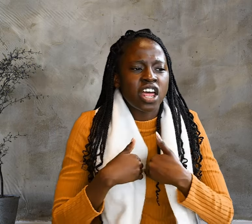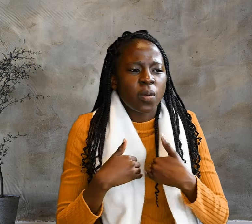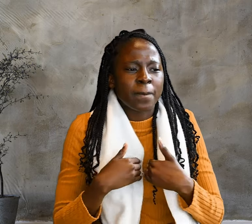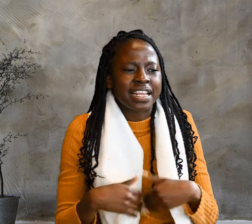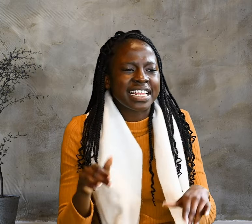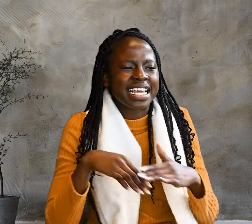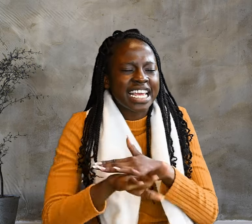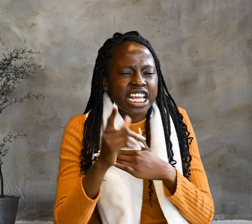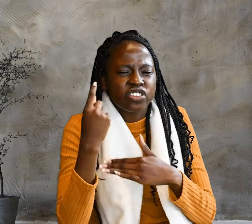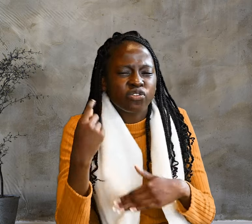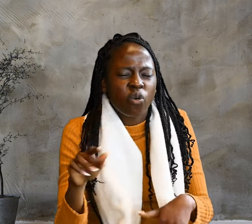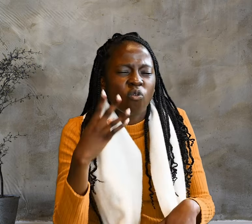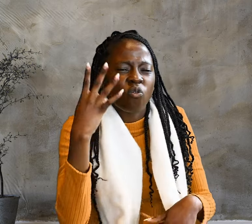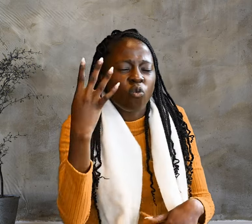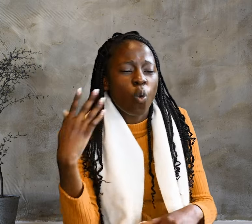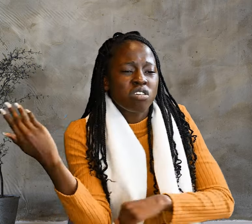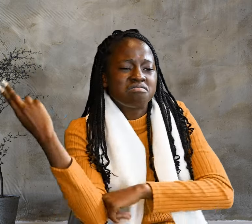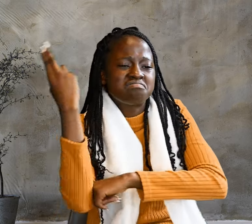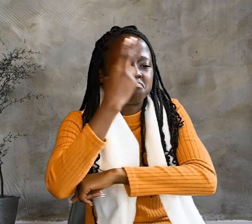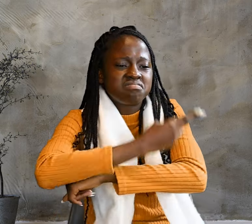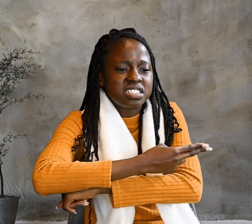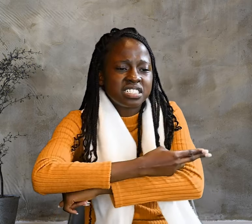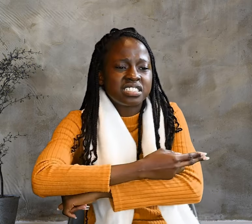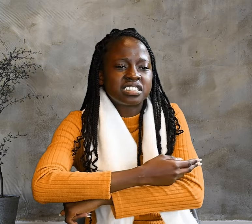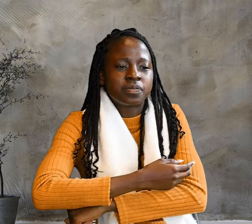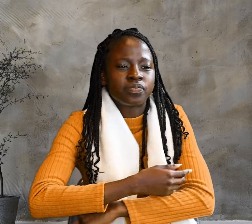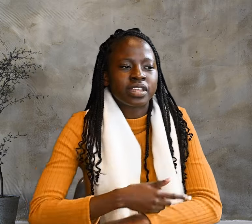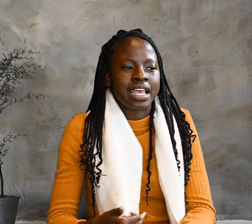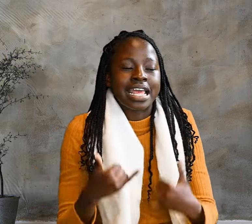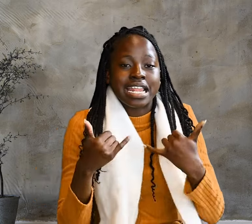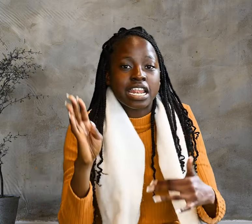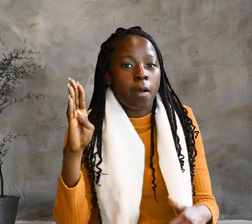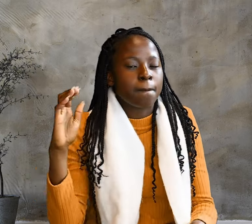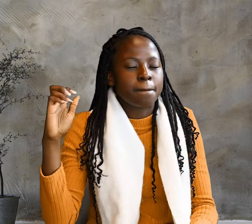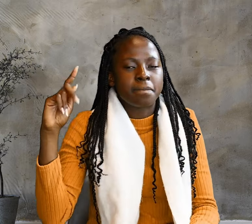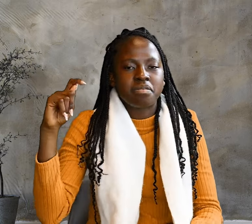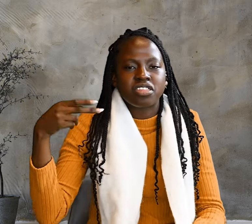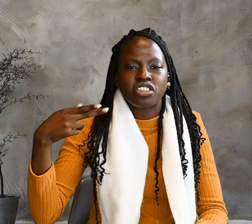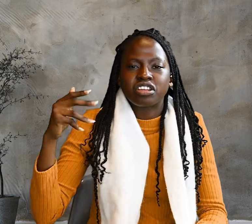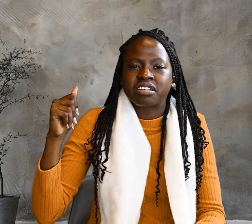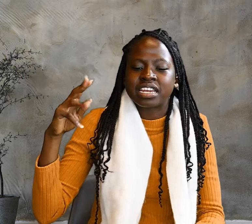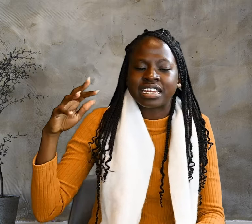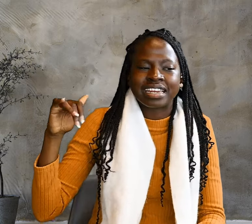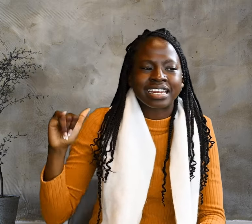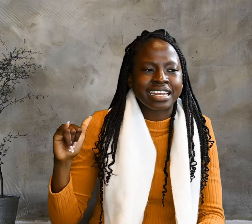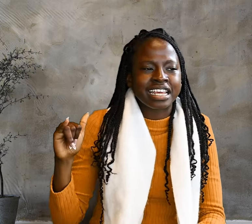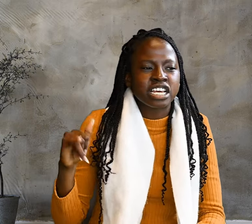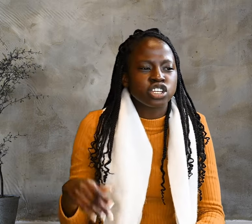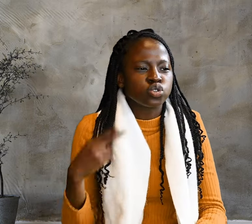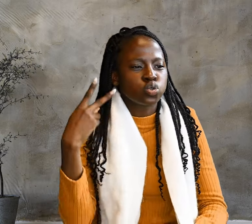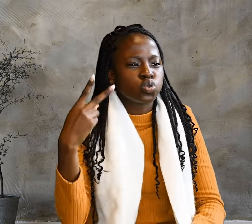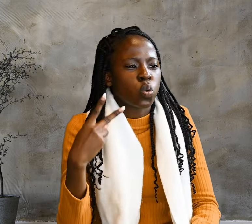days. days. Now, Bethany was less than two miles from Jerusalem.